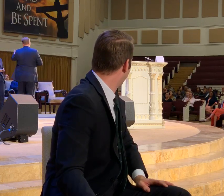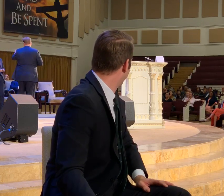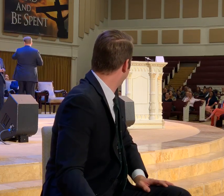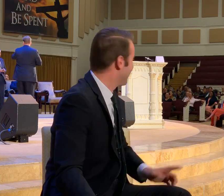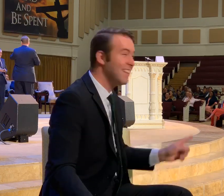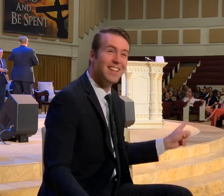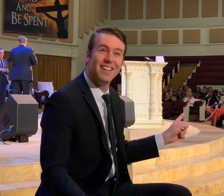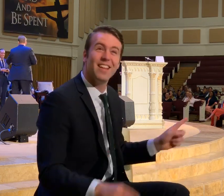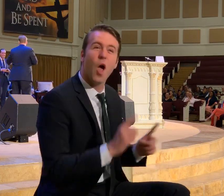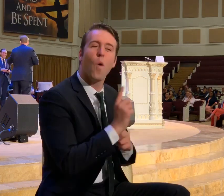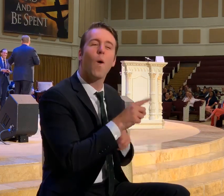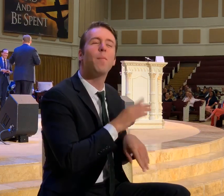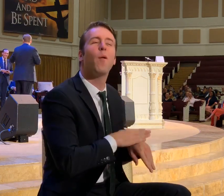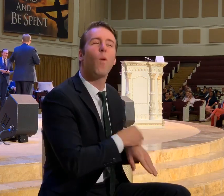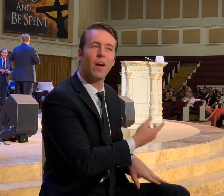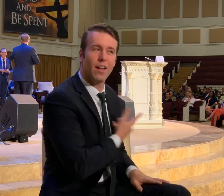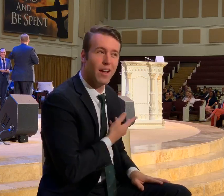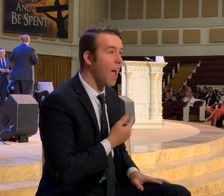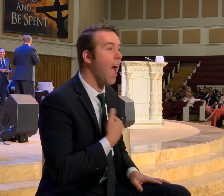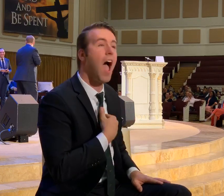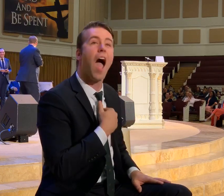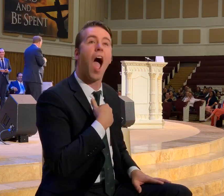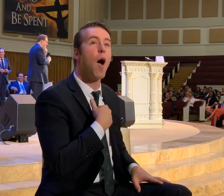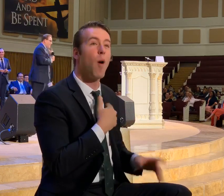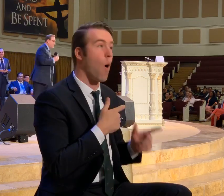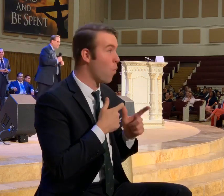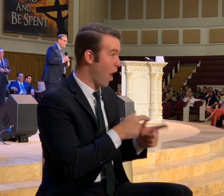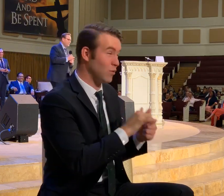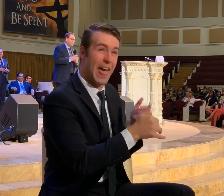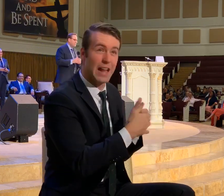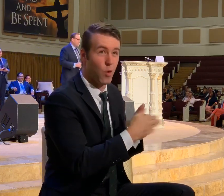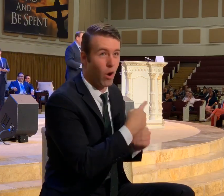I'm going to run with that book.